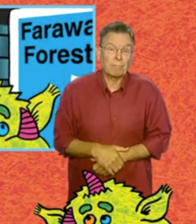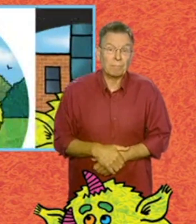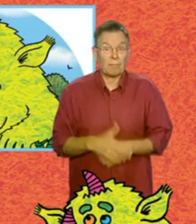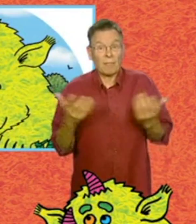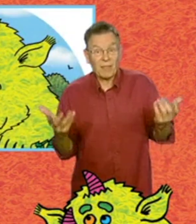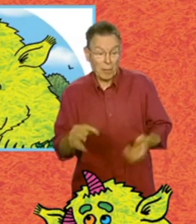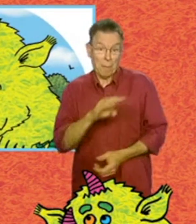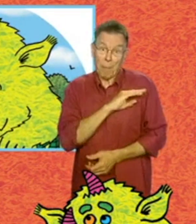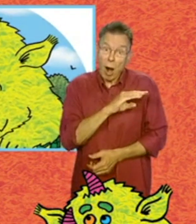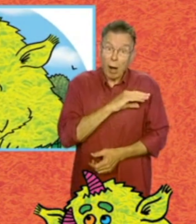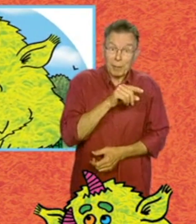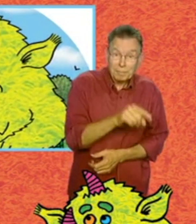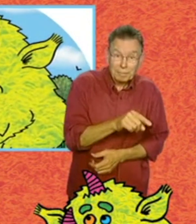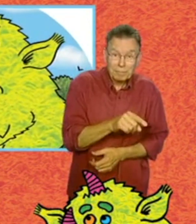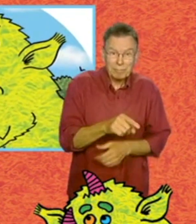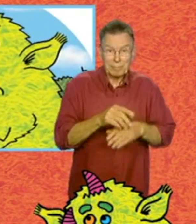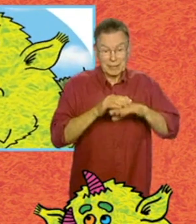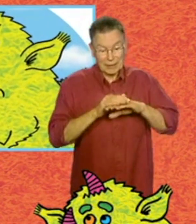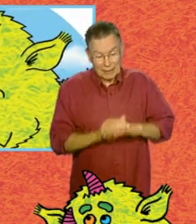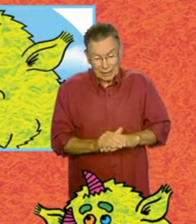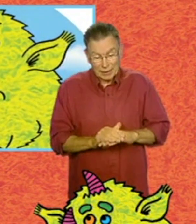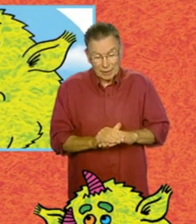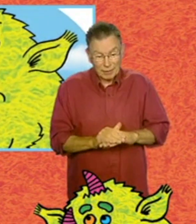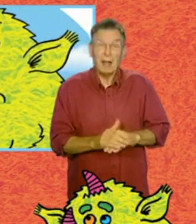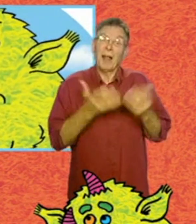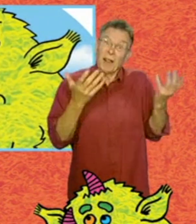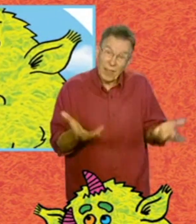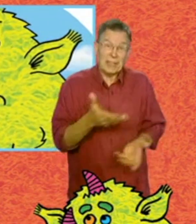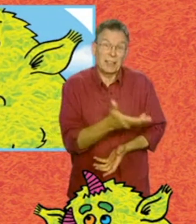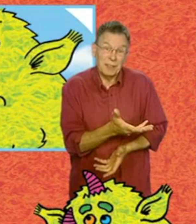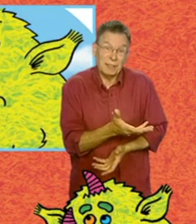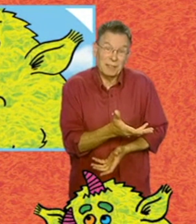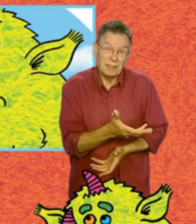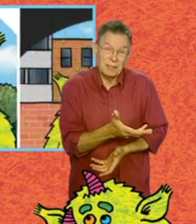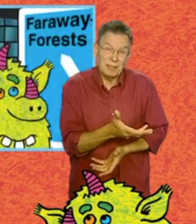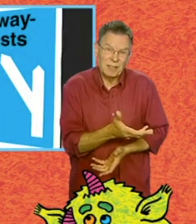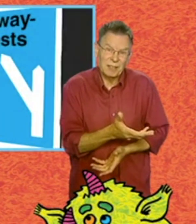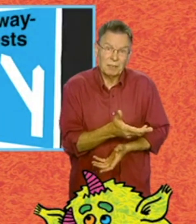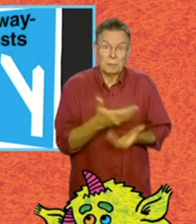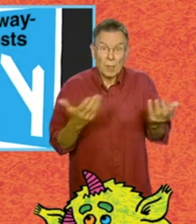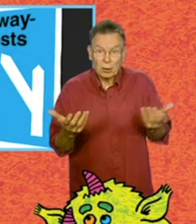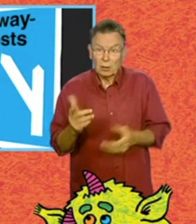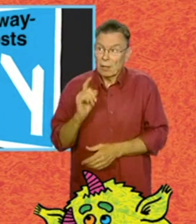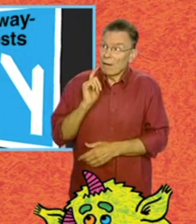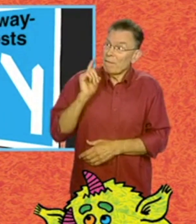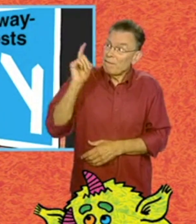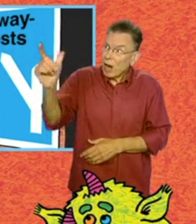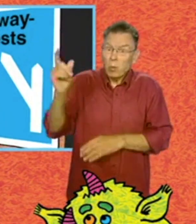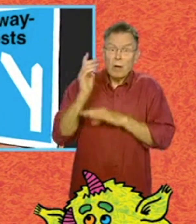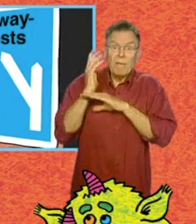If it sits in the park, that's that. But if it sets off for the